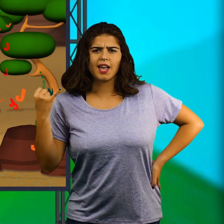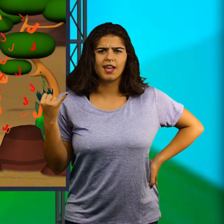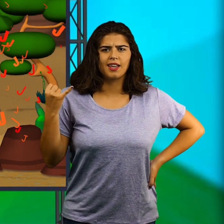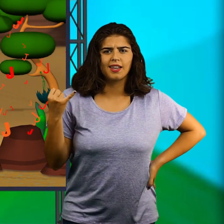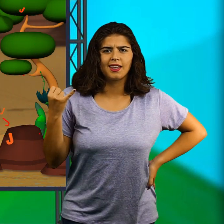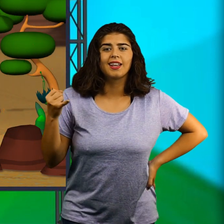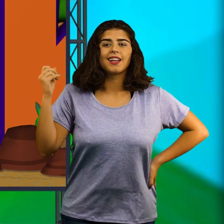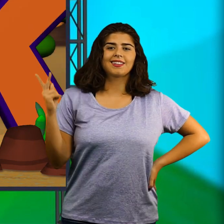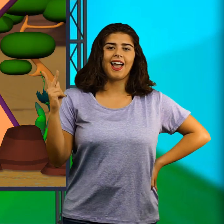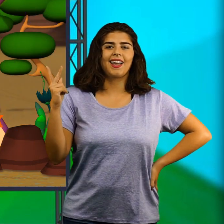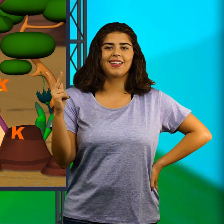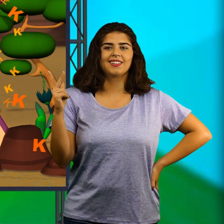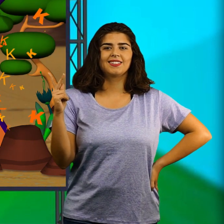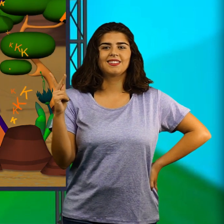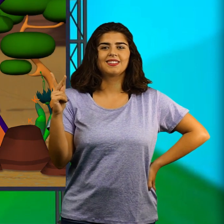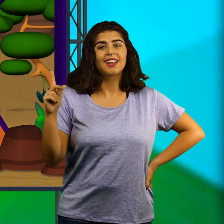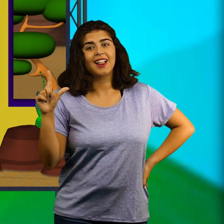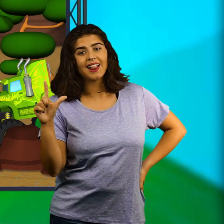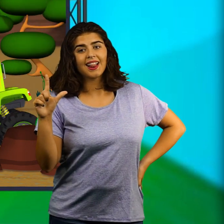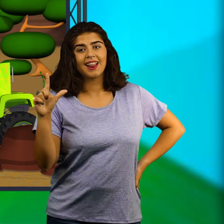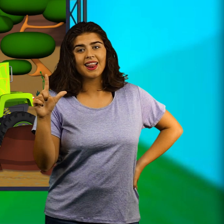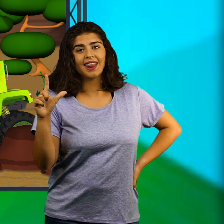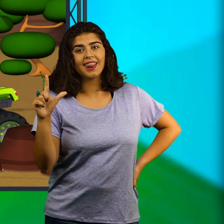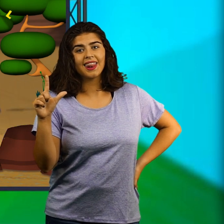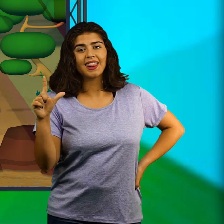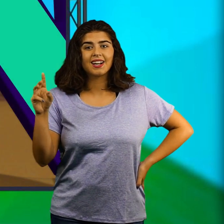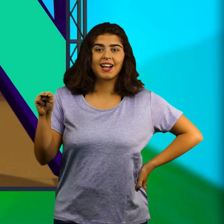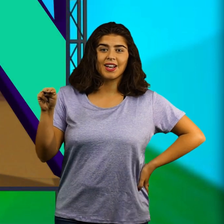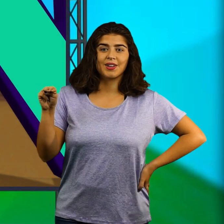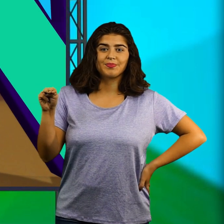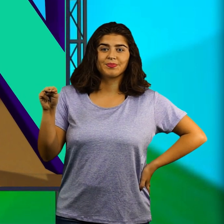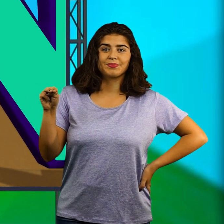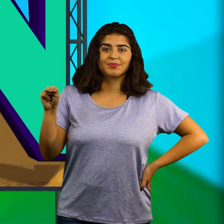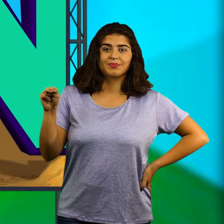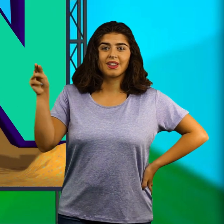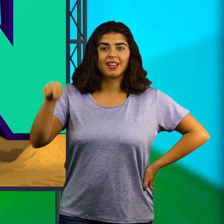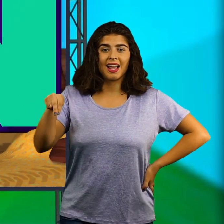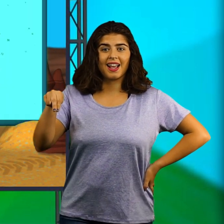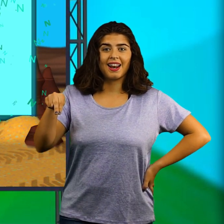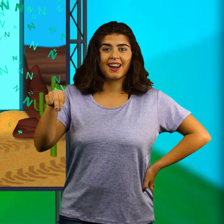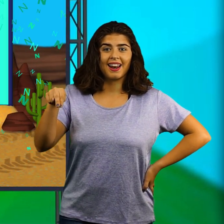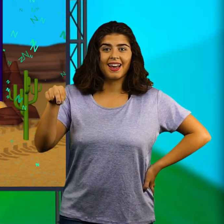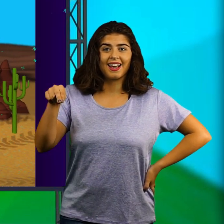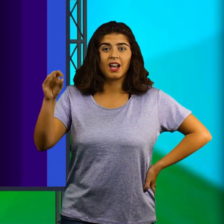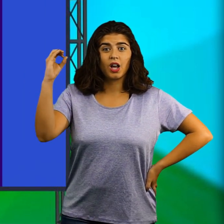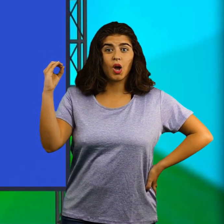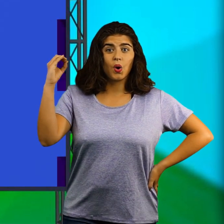K L M N O